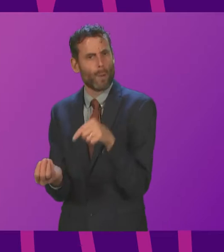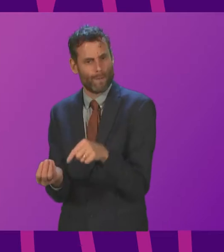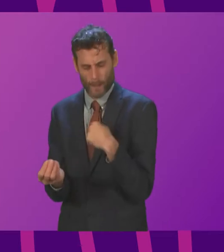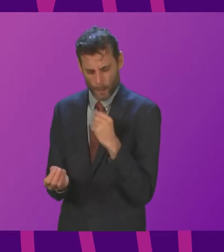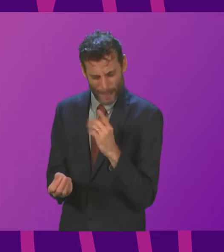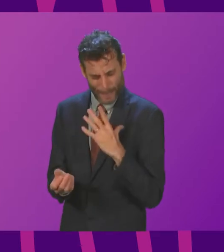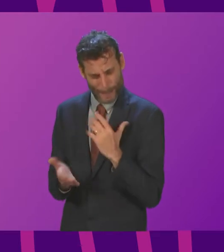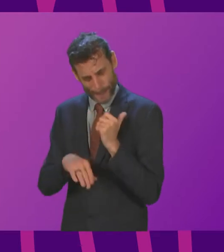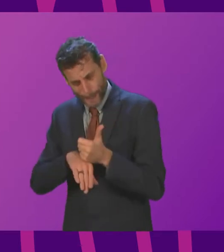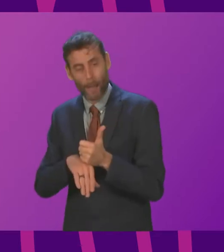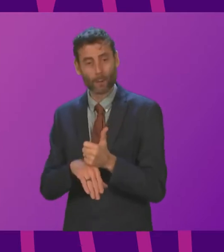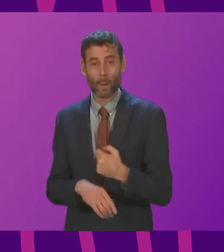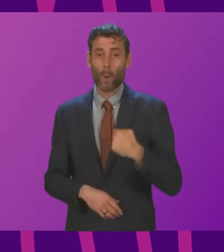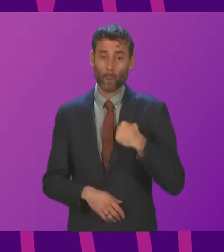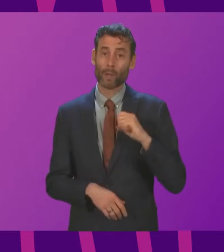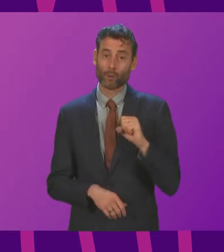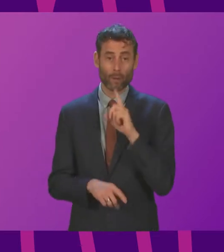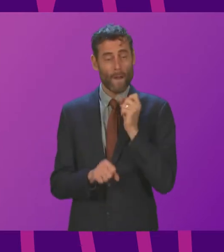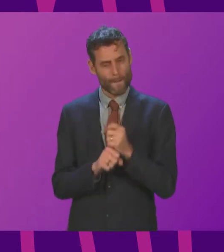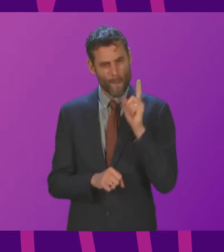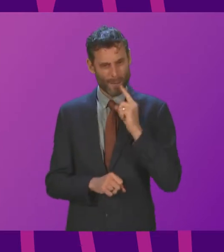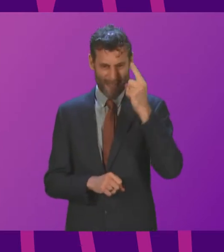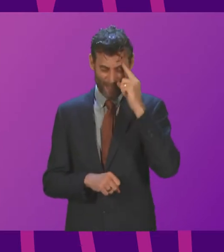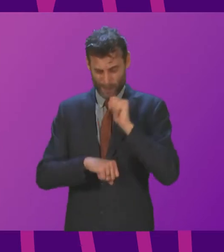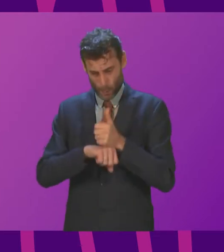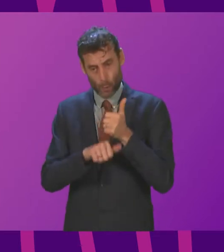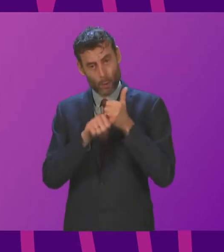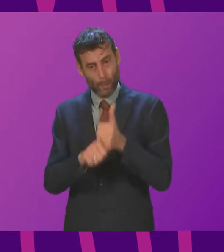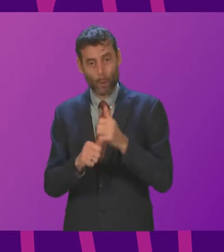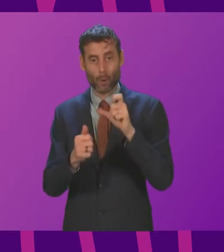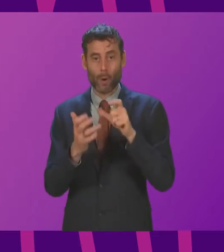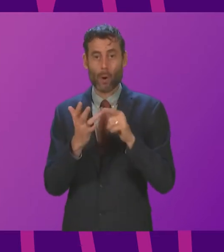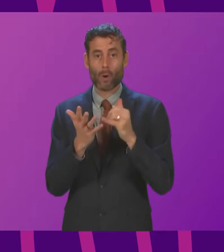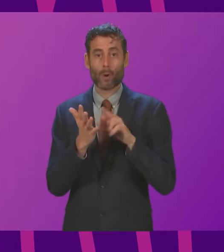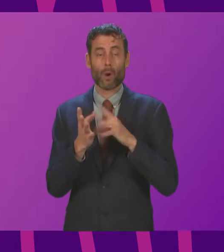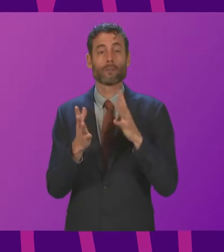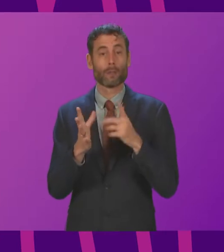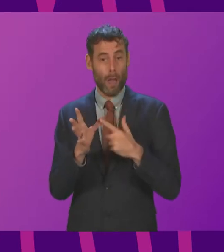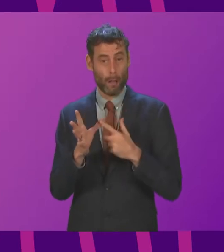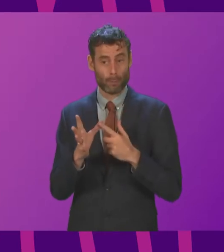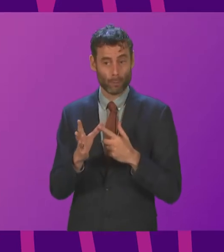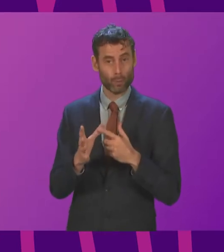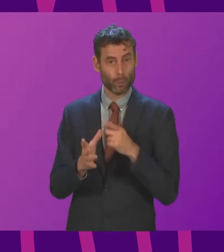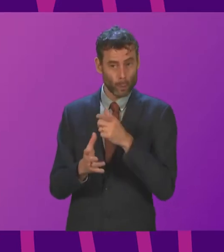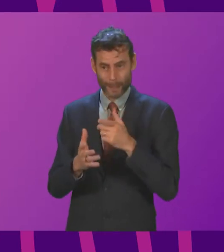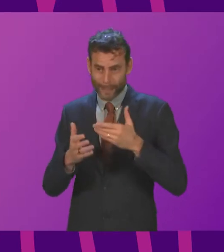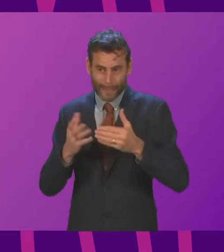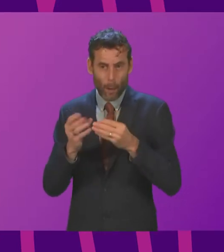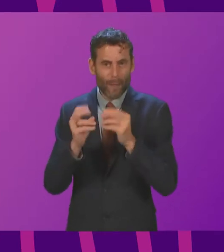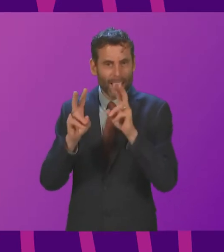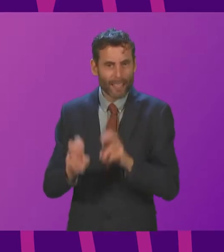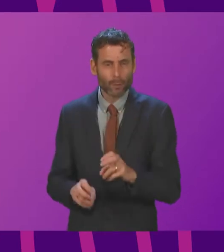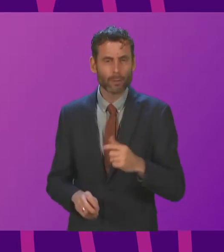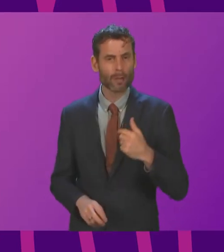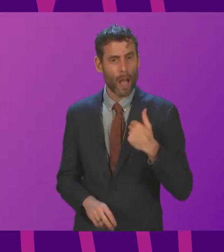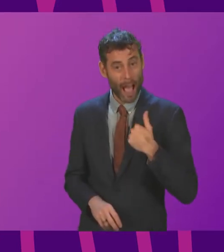why the Scottish Government will continue to do everything we can to support COSLA to find a solution to these issues. I do not shy away as a